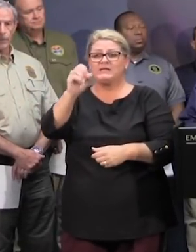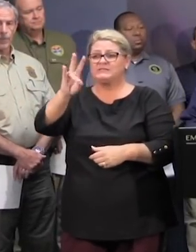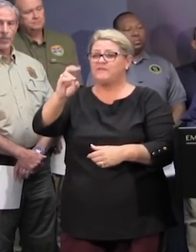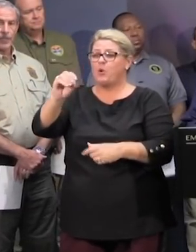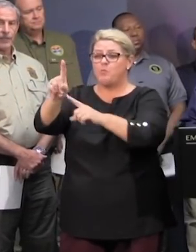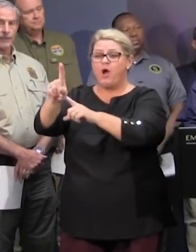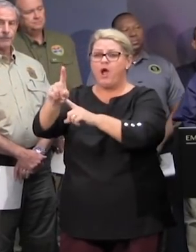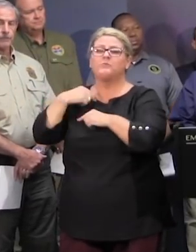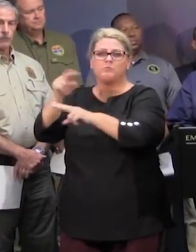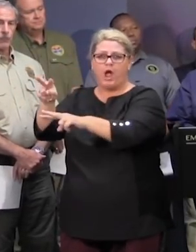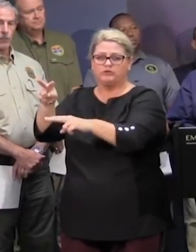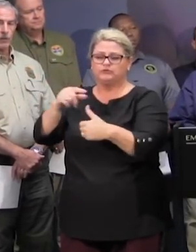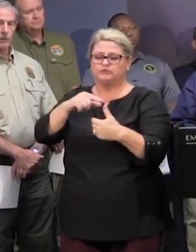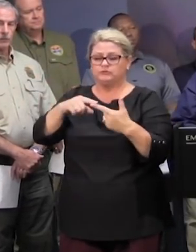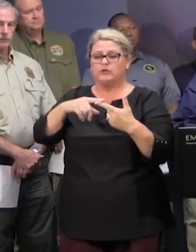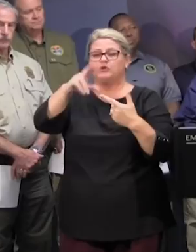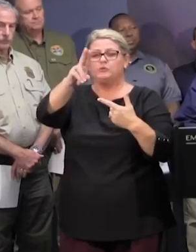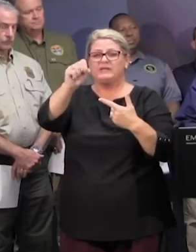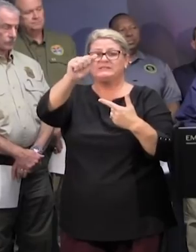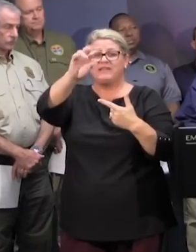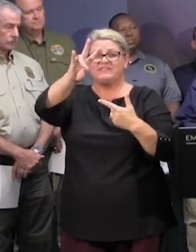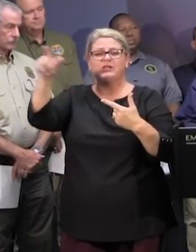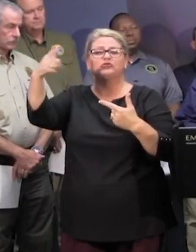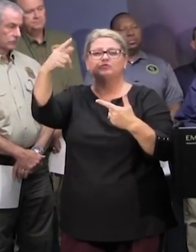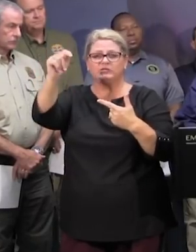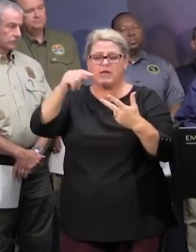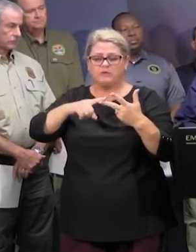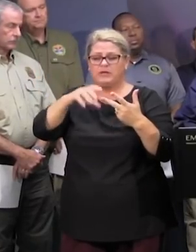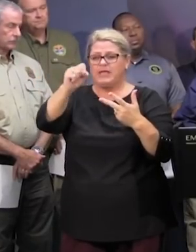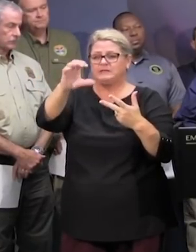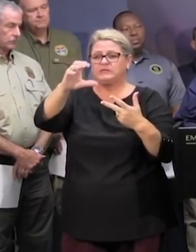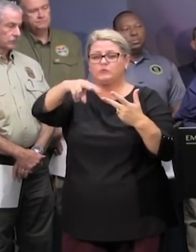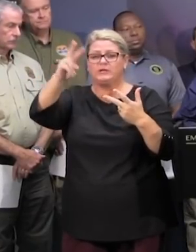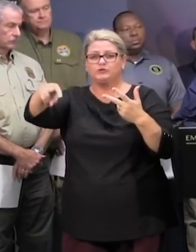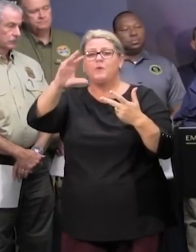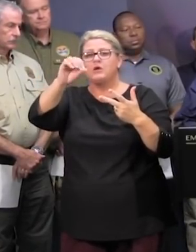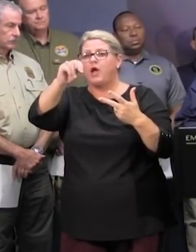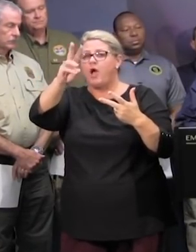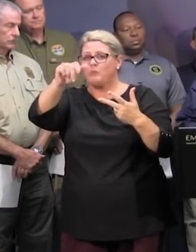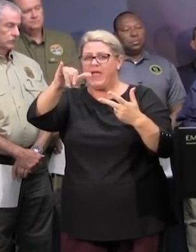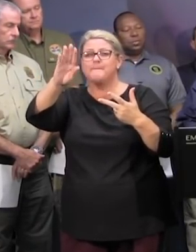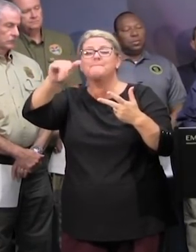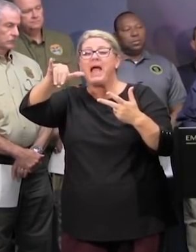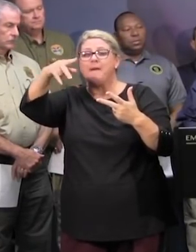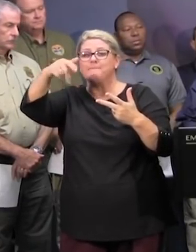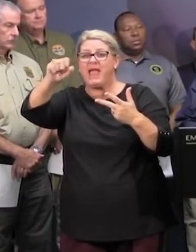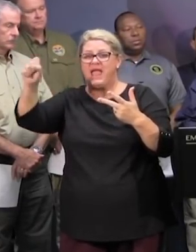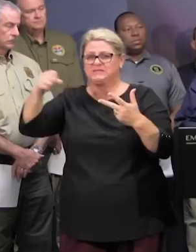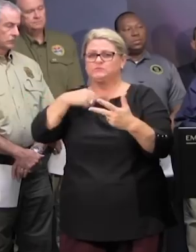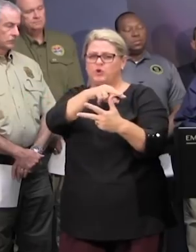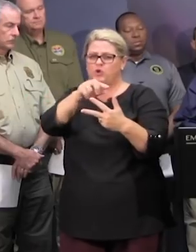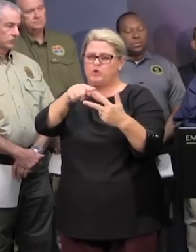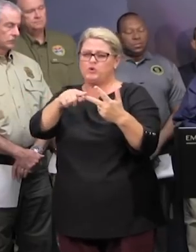us 17 in georgetown and sc 22 conway bypass still work